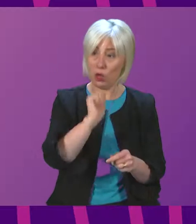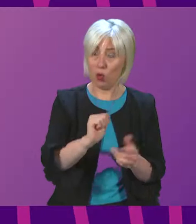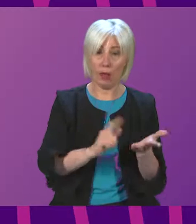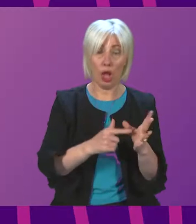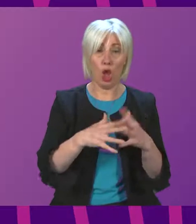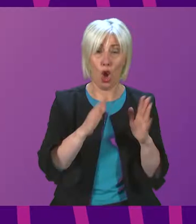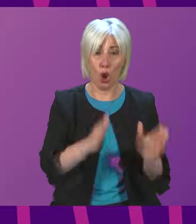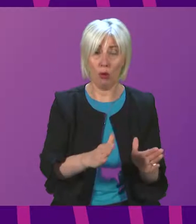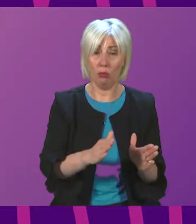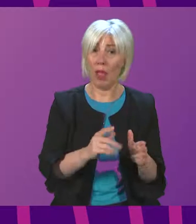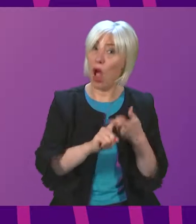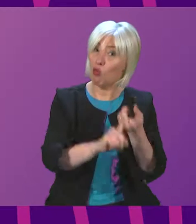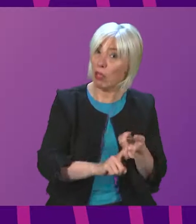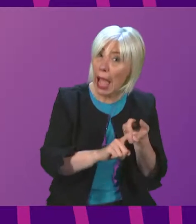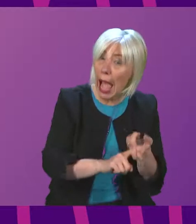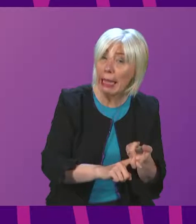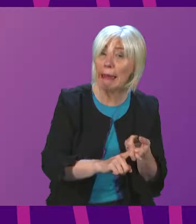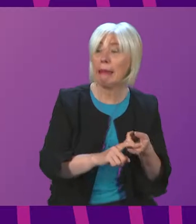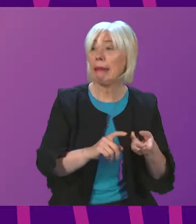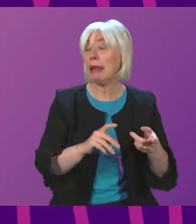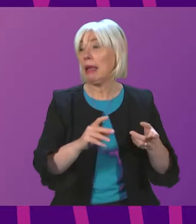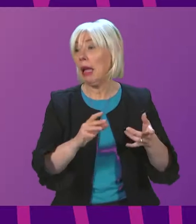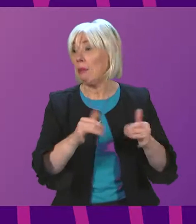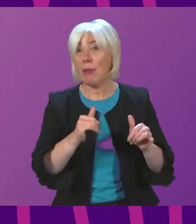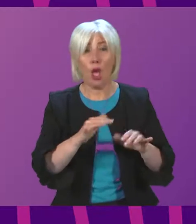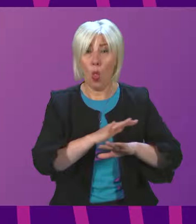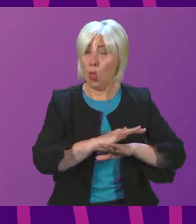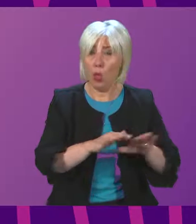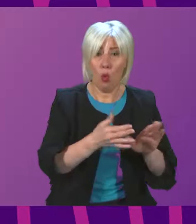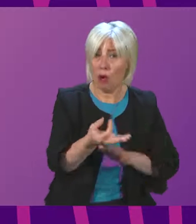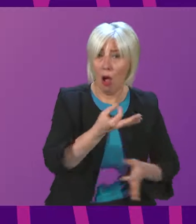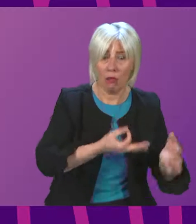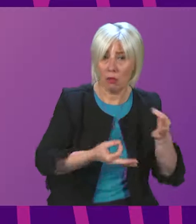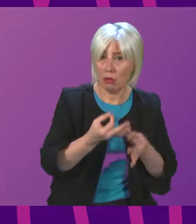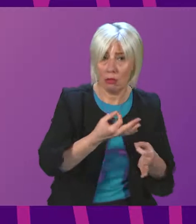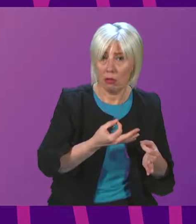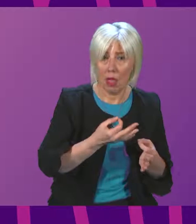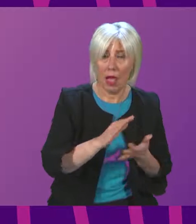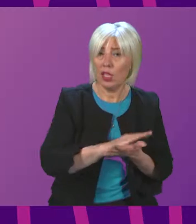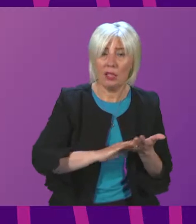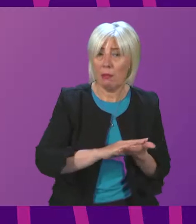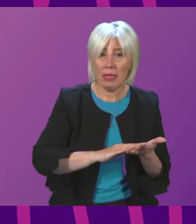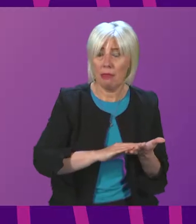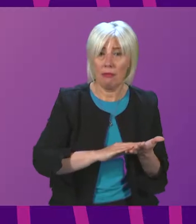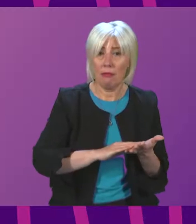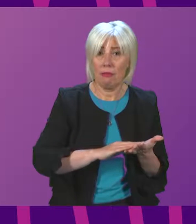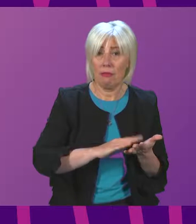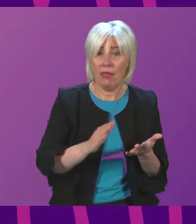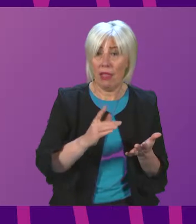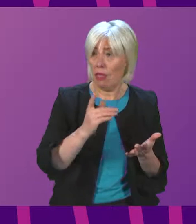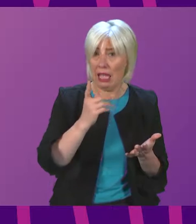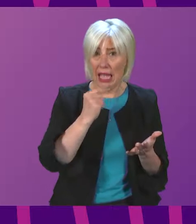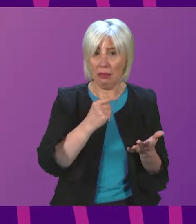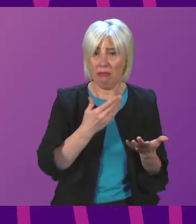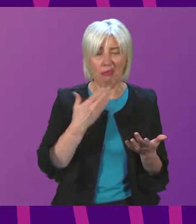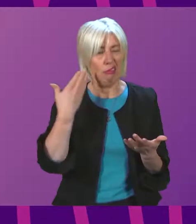relying on them maybe not being likely to ask questions doesn't give homeowners the assurance that they deserve?